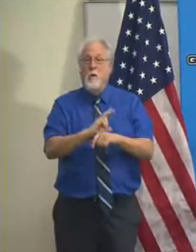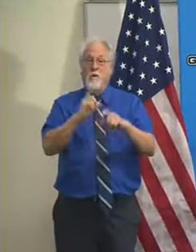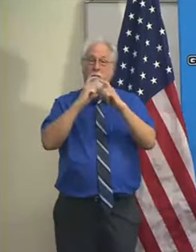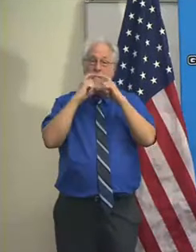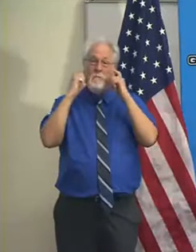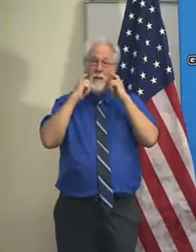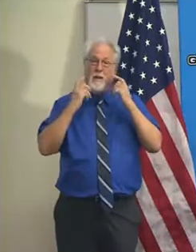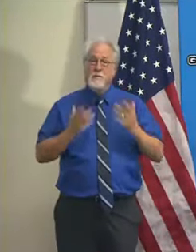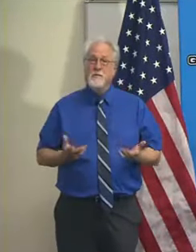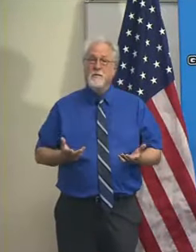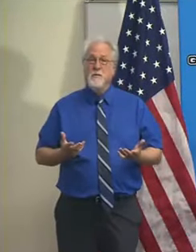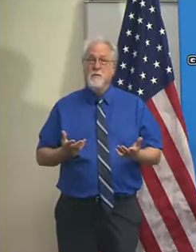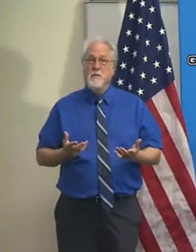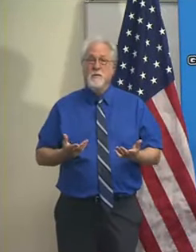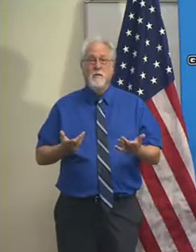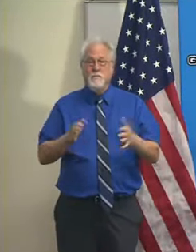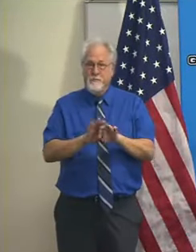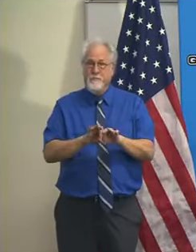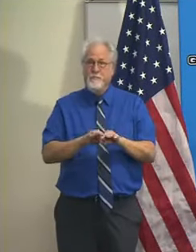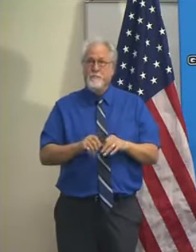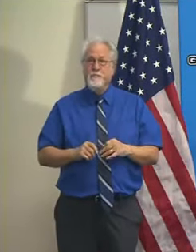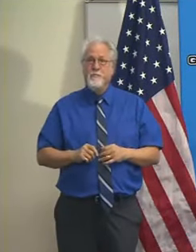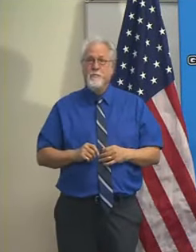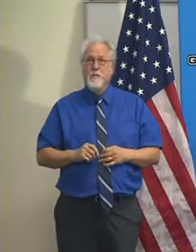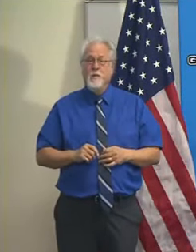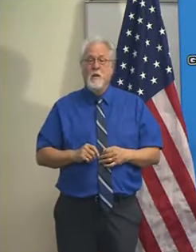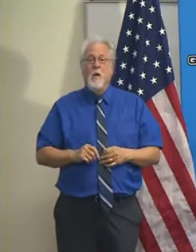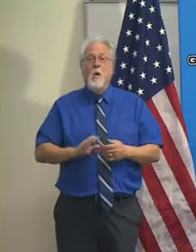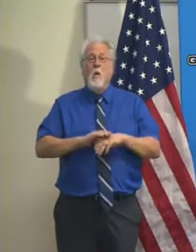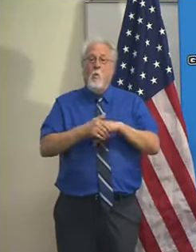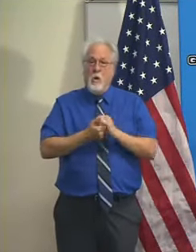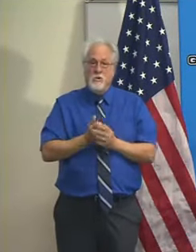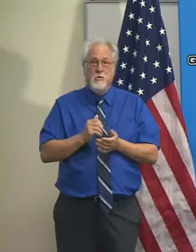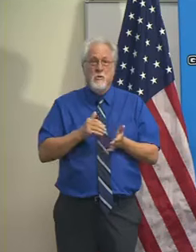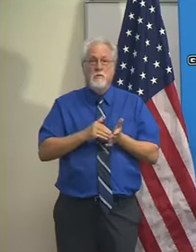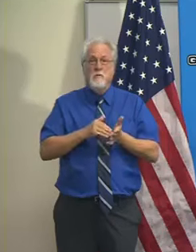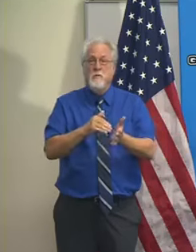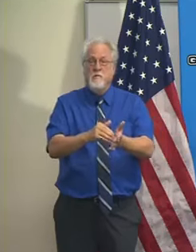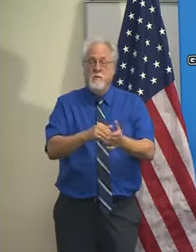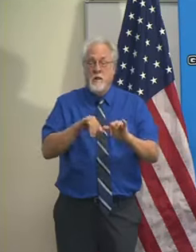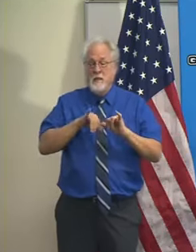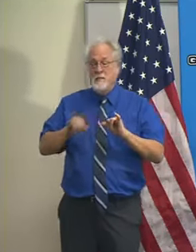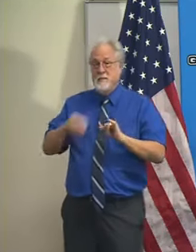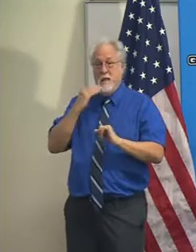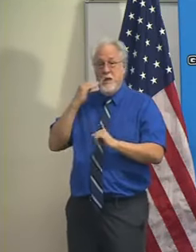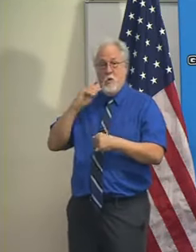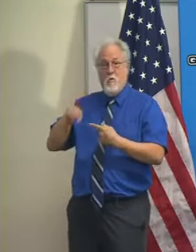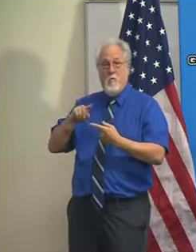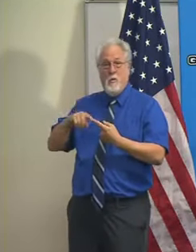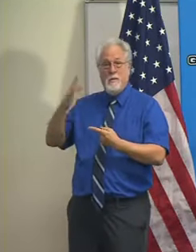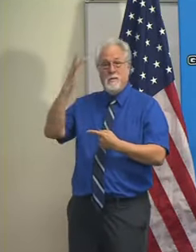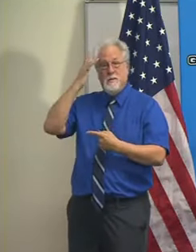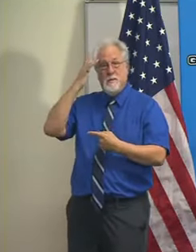masks. Critically important. Wash your hands frequently. Stay home when you're sick.